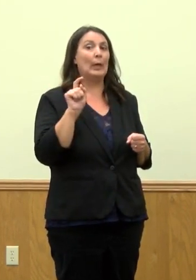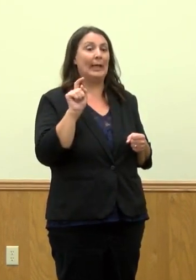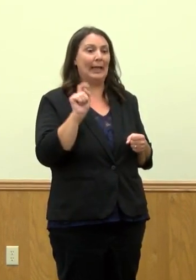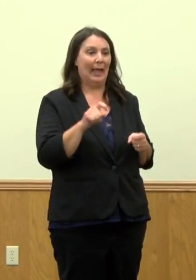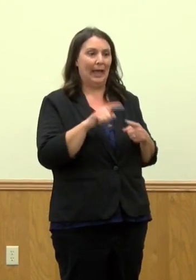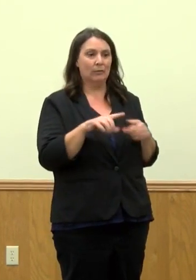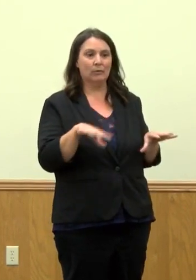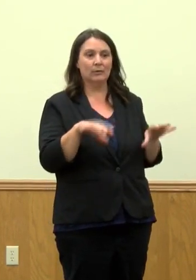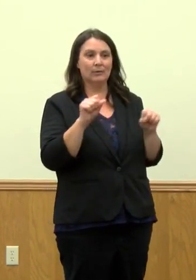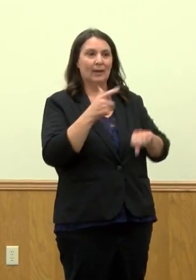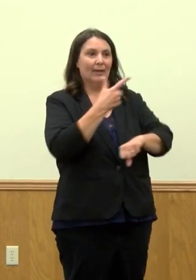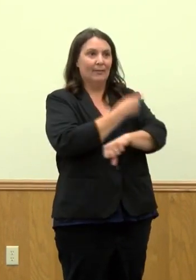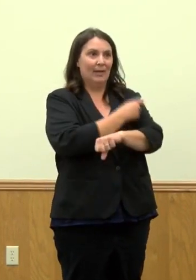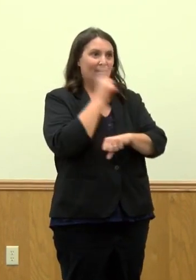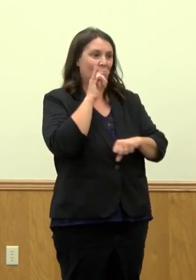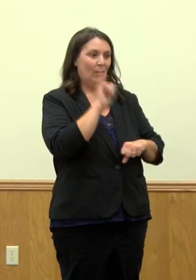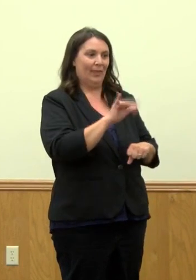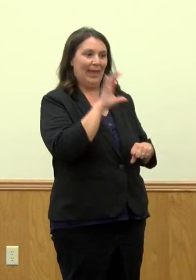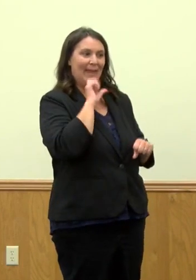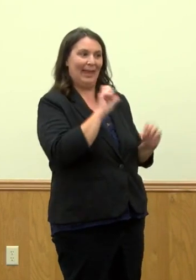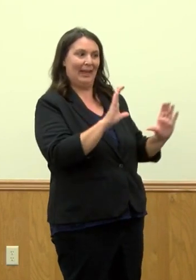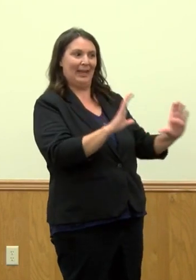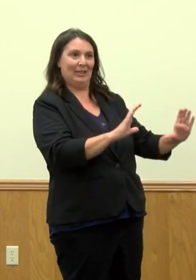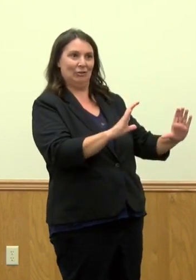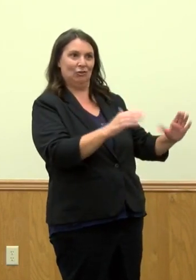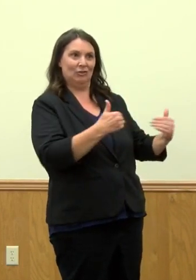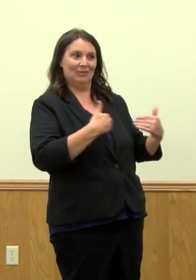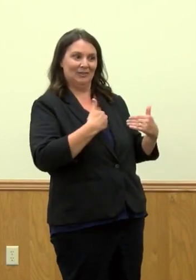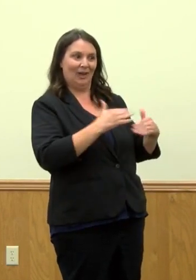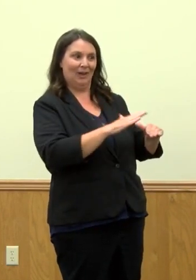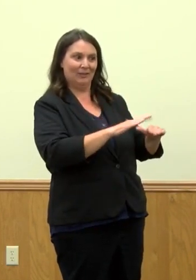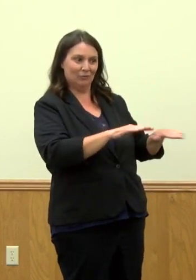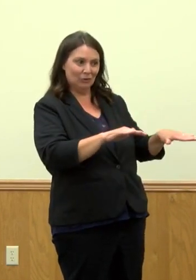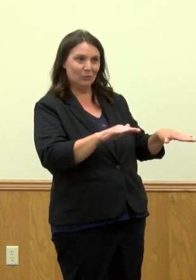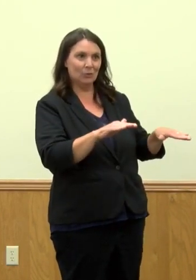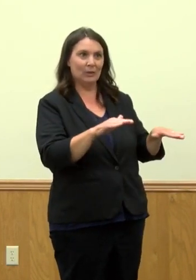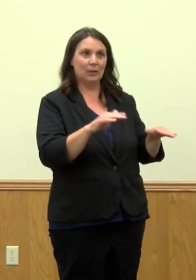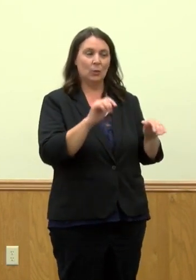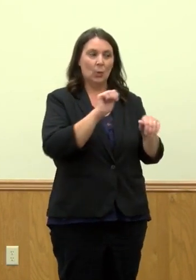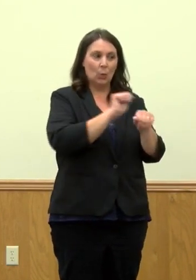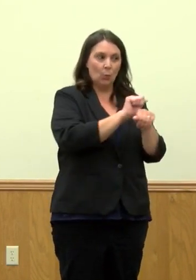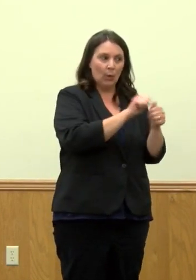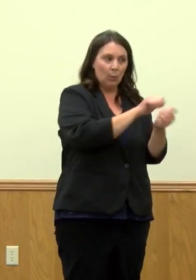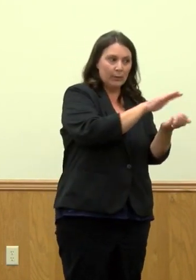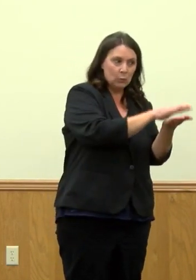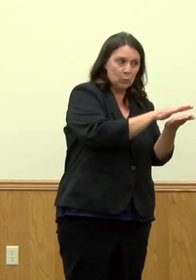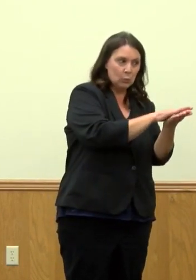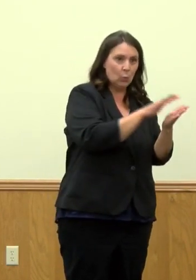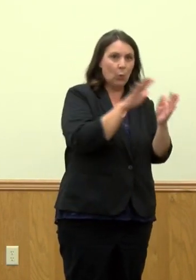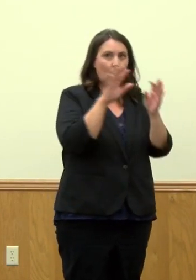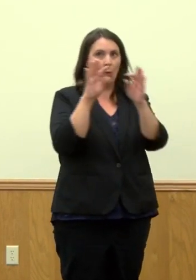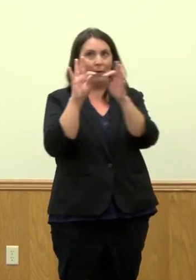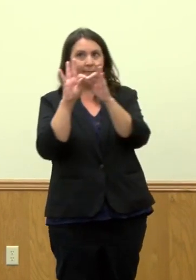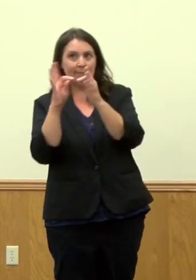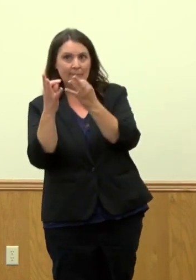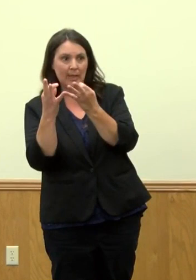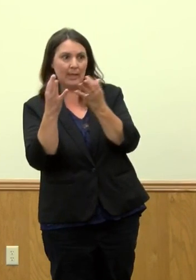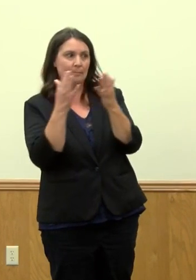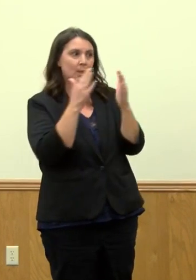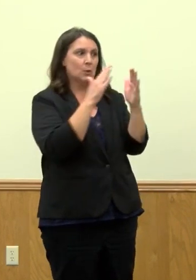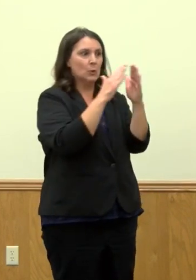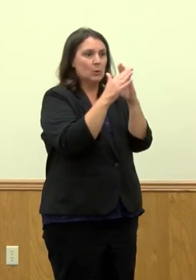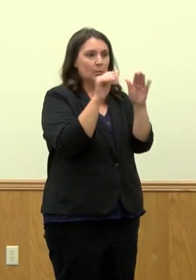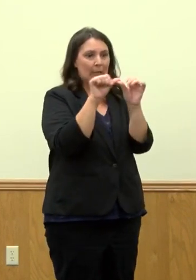vaccinations for that younger population. So working with families, recognizing that schools play a great role, community agents play a great role,